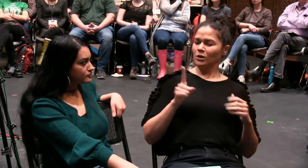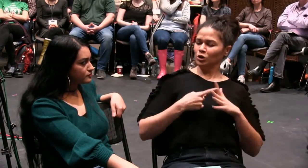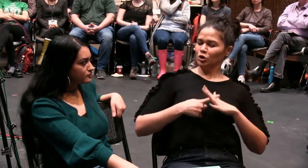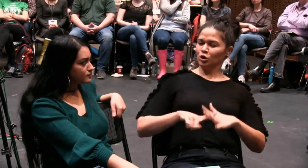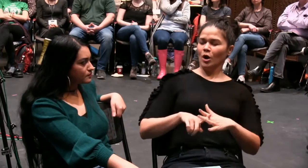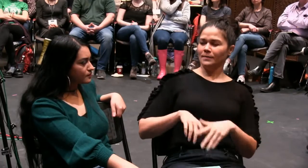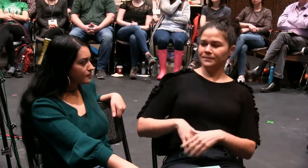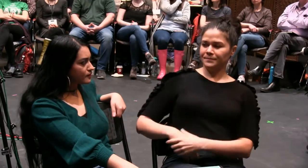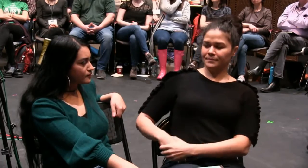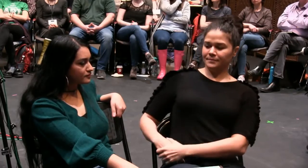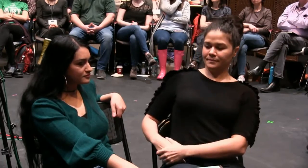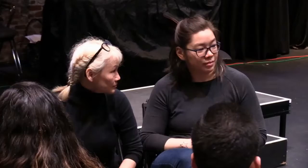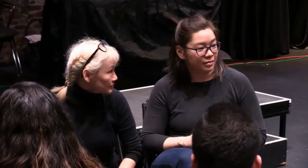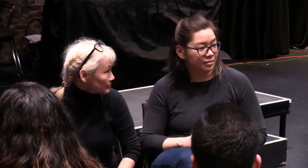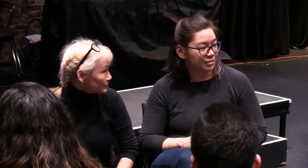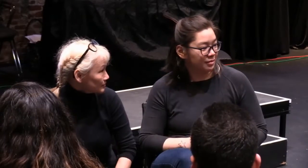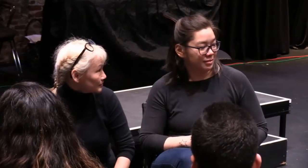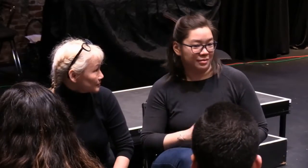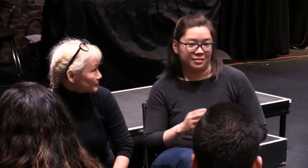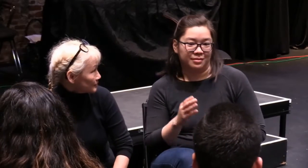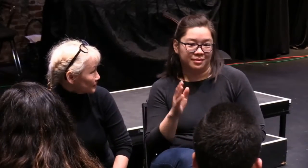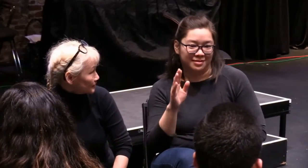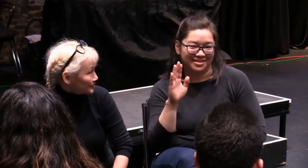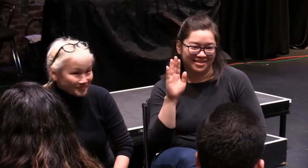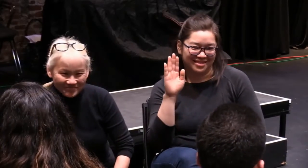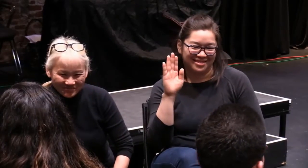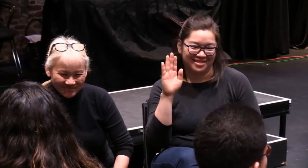level of acceptance and that open attitude?